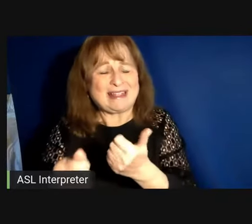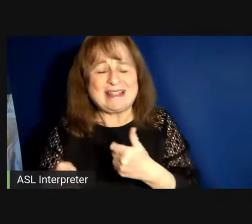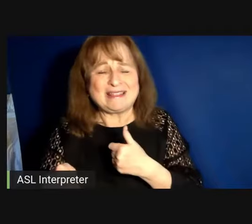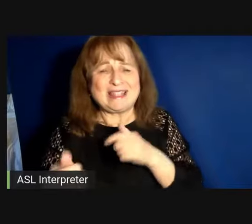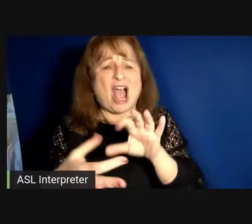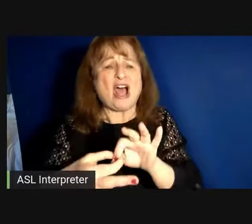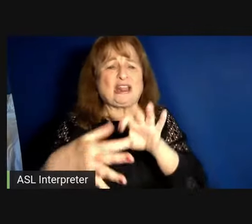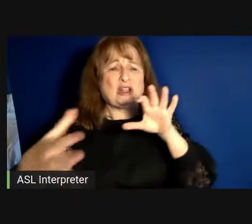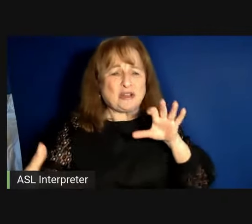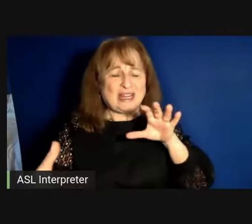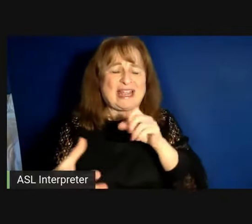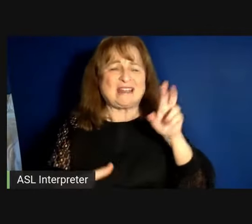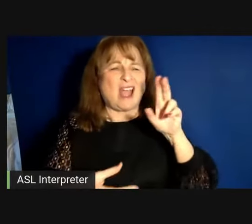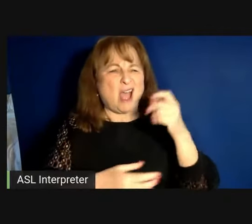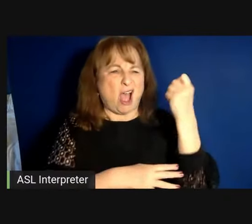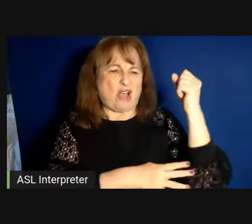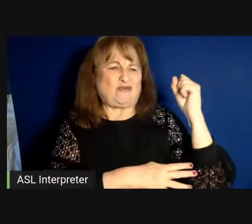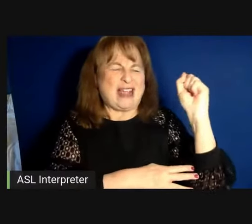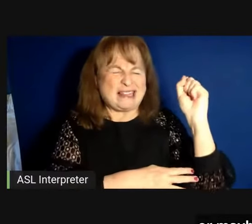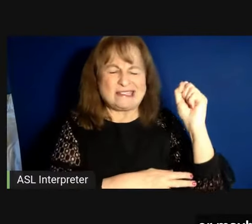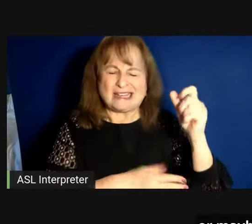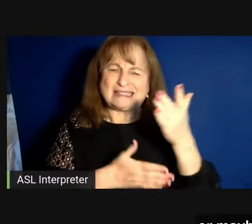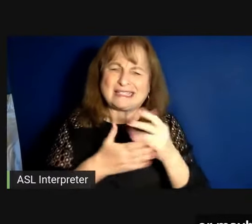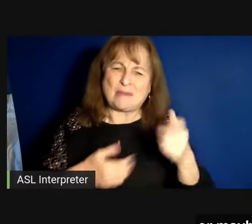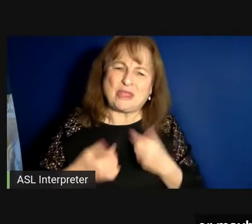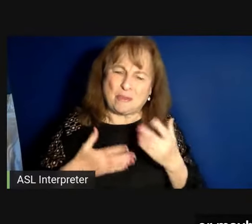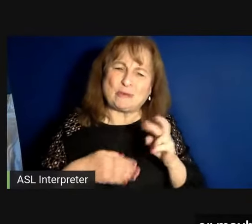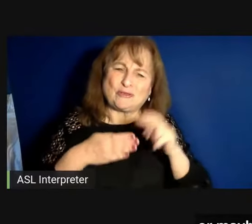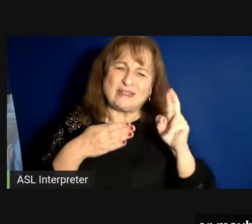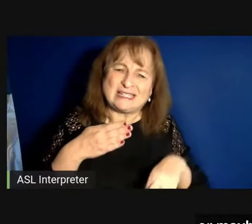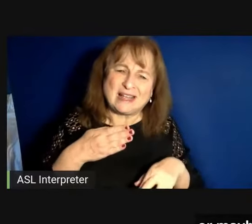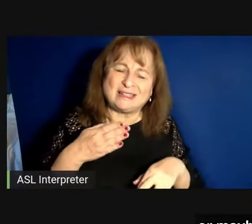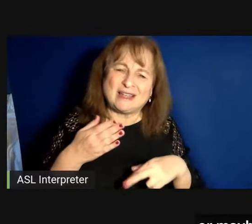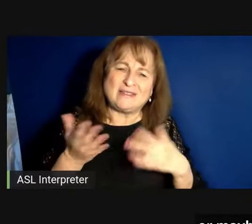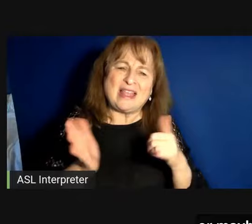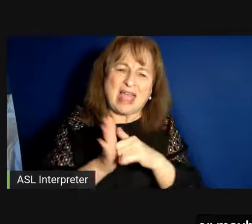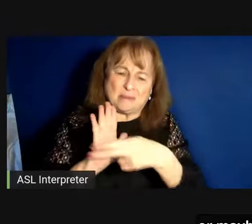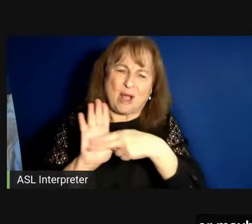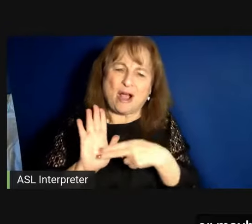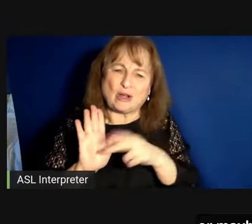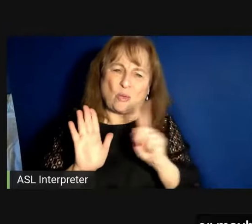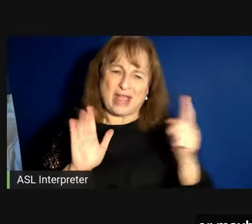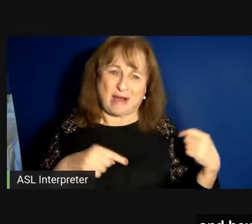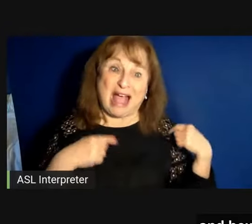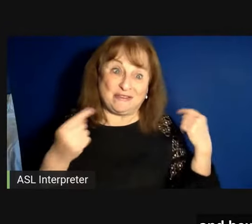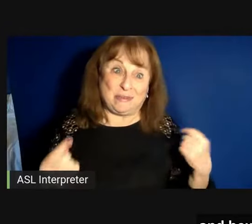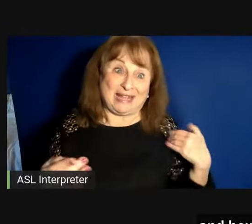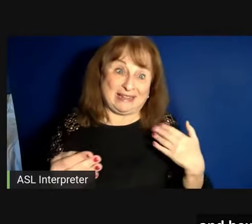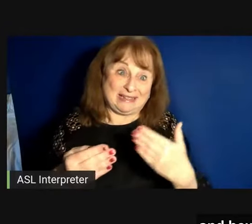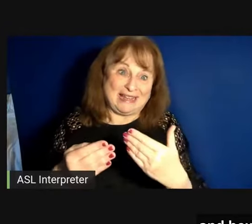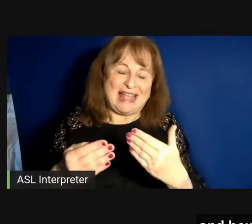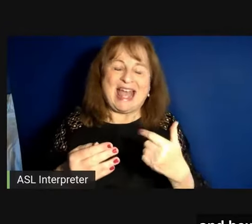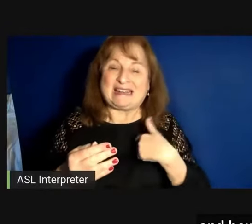and that unrest and some of them are a result of or maybe benchmarks that mark where i've been and how